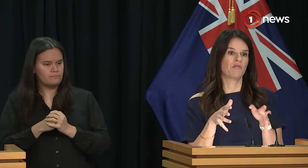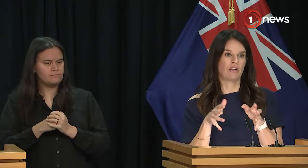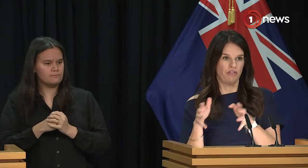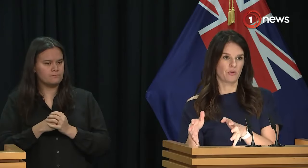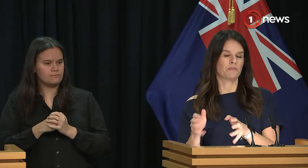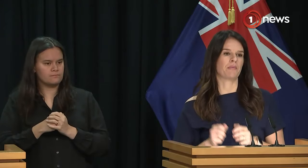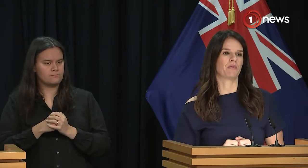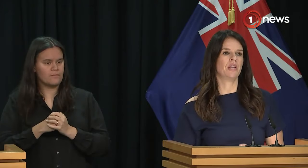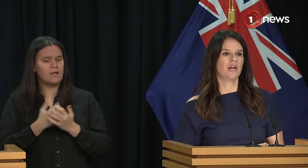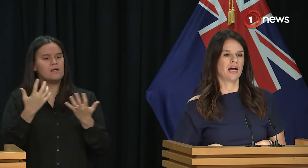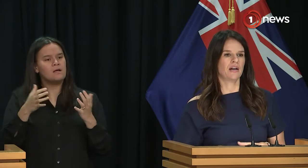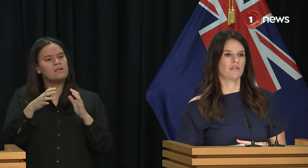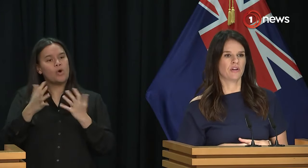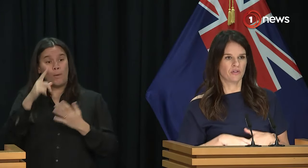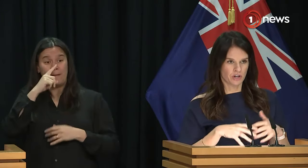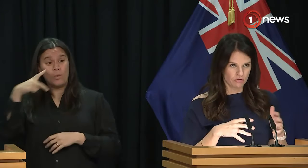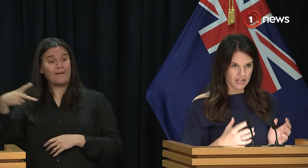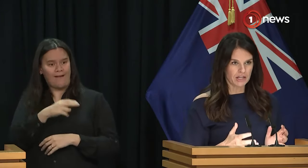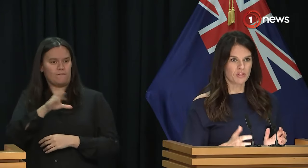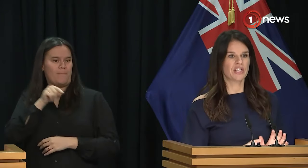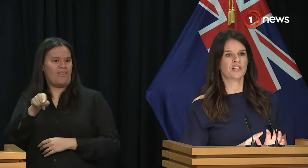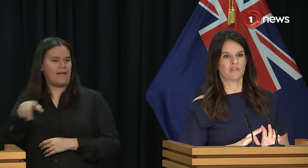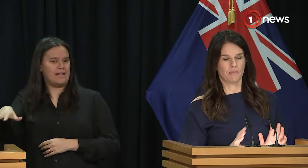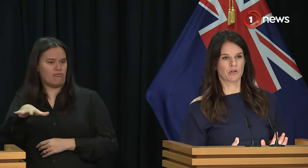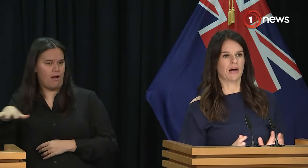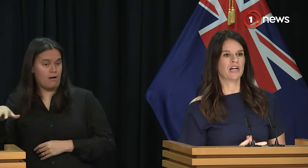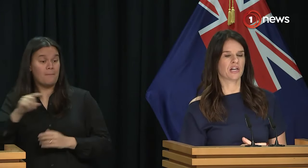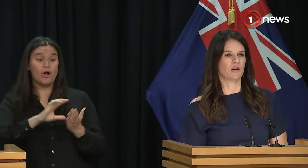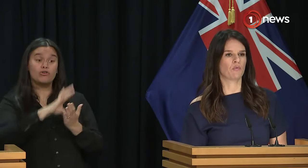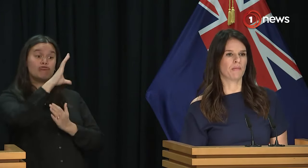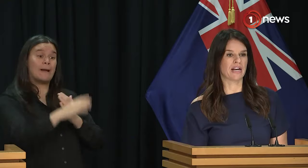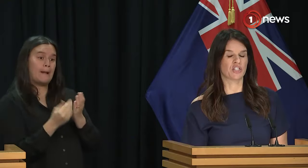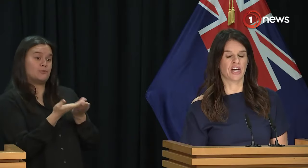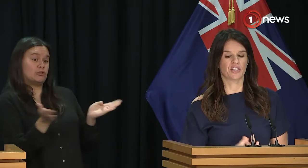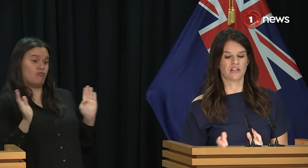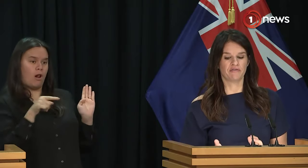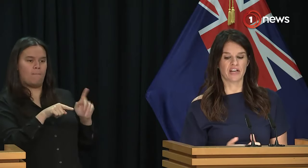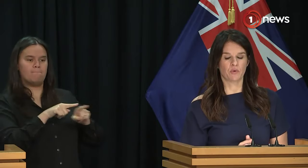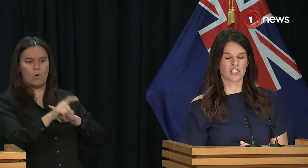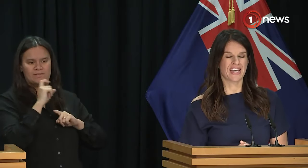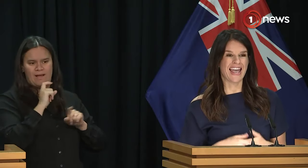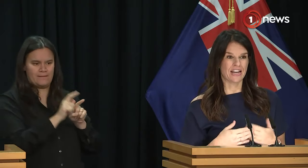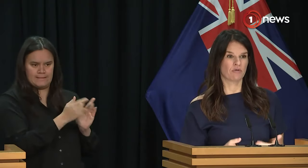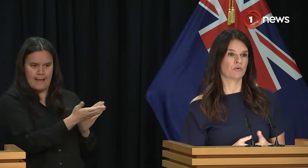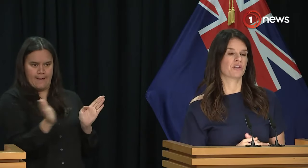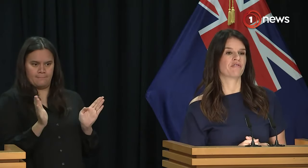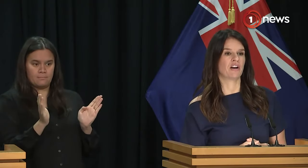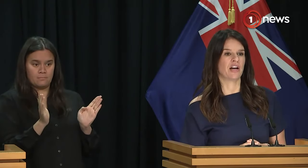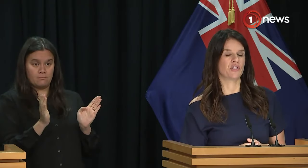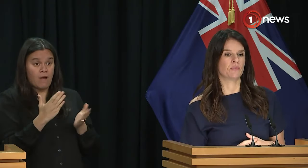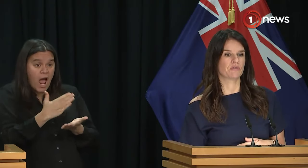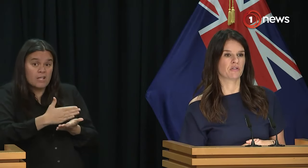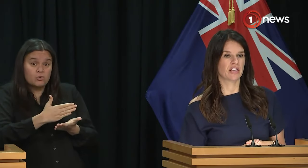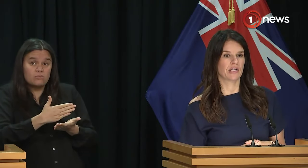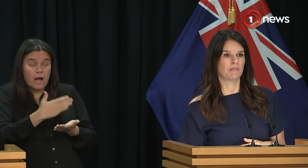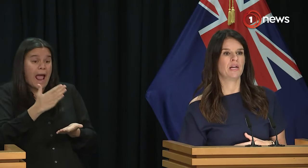the curriculum were around those people. The curriculum changes, for the most part, remain unchanged. And in fact, we're actually adding roles to the